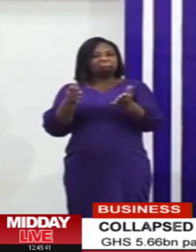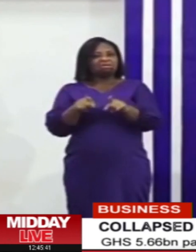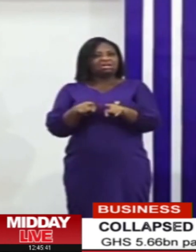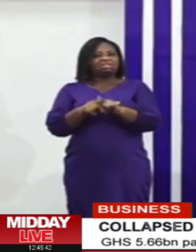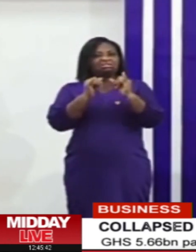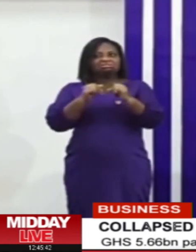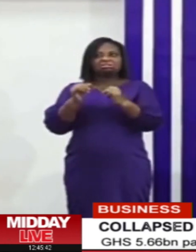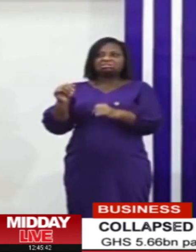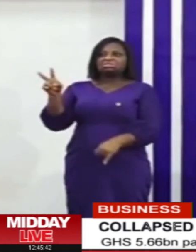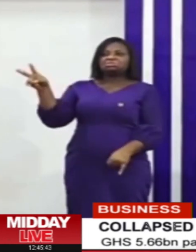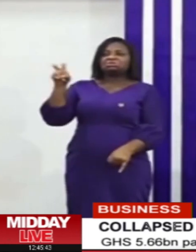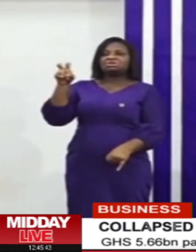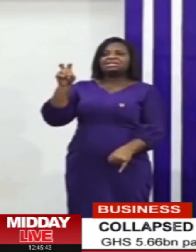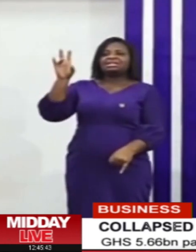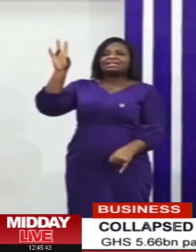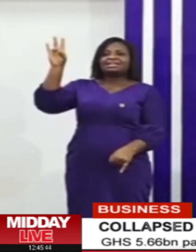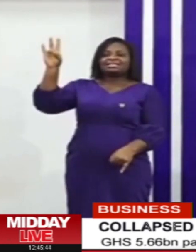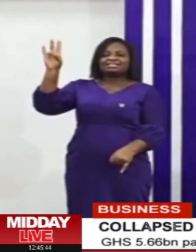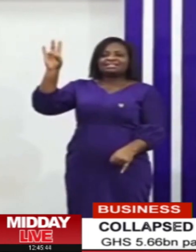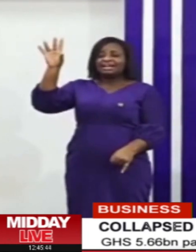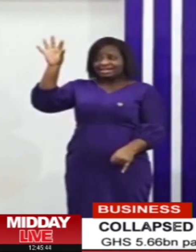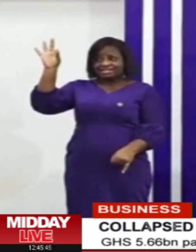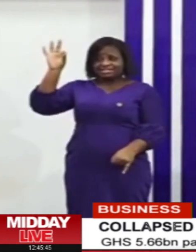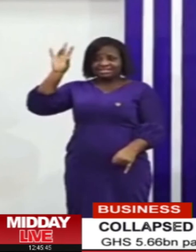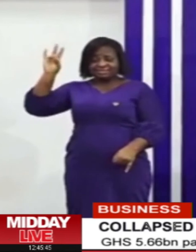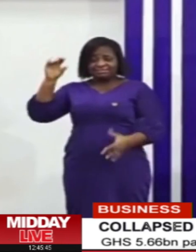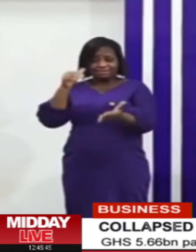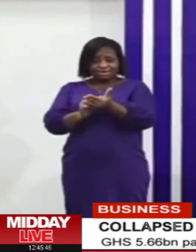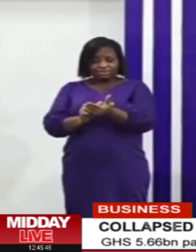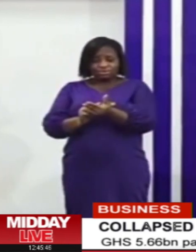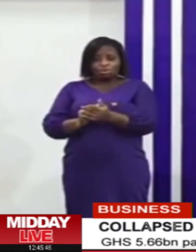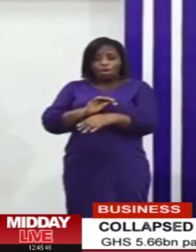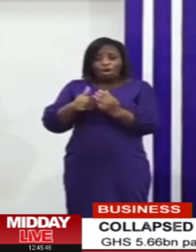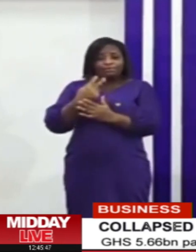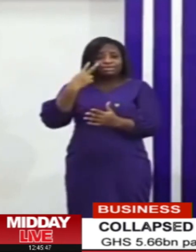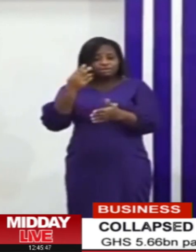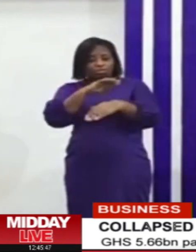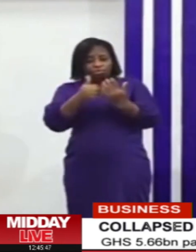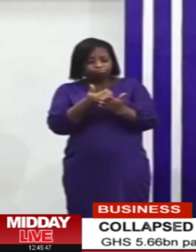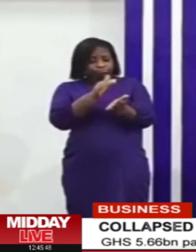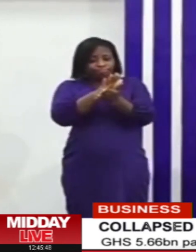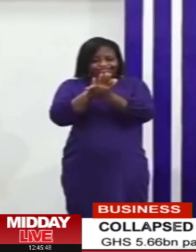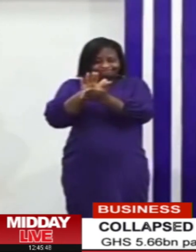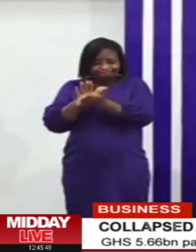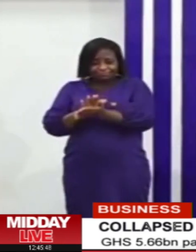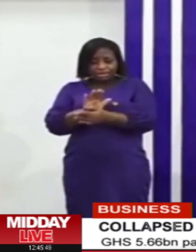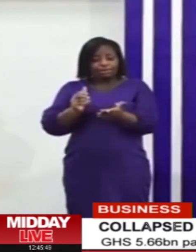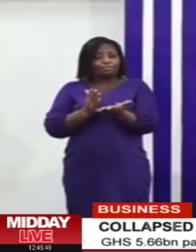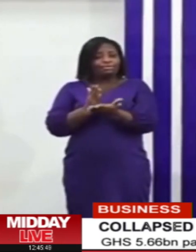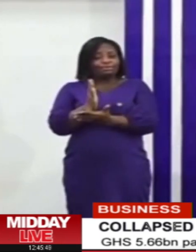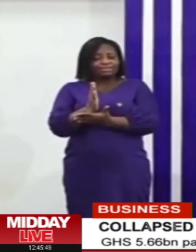numbering about 297 000 whose claims have been validated and accepted in the resolution of the aforementioned